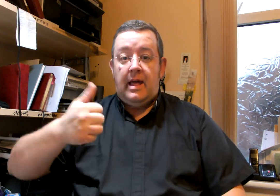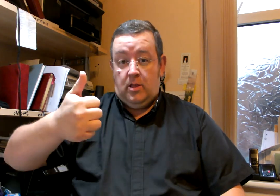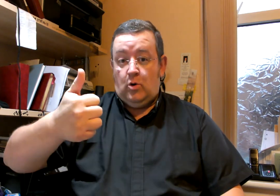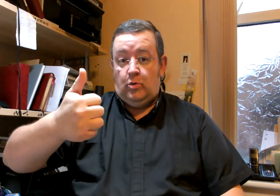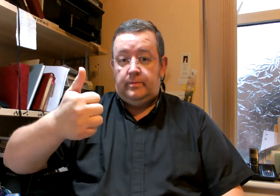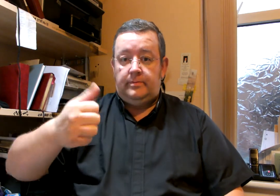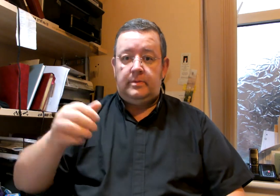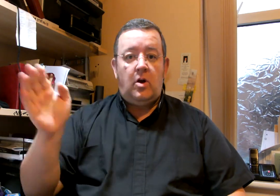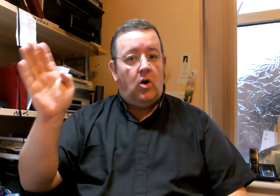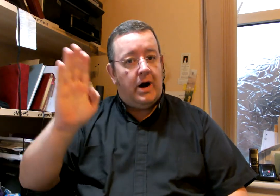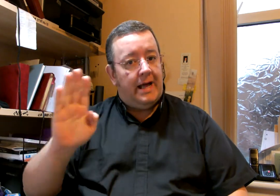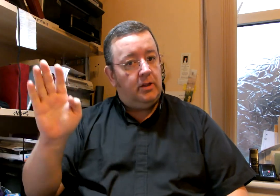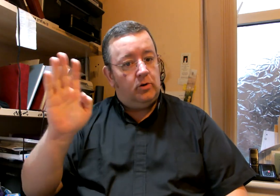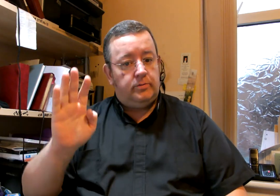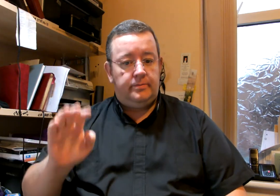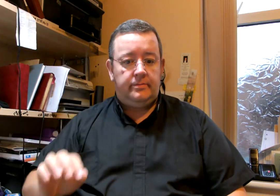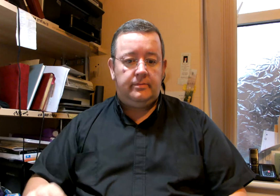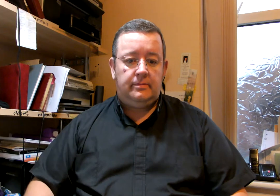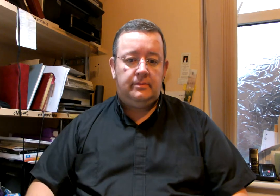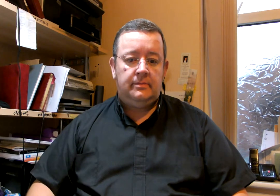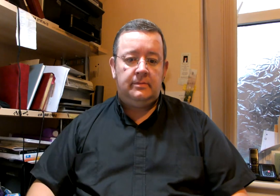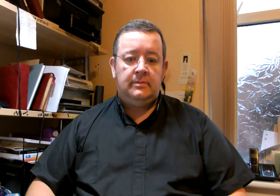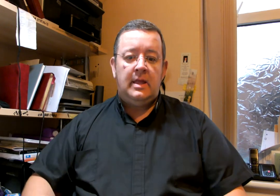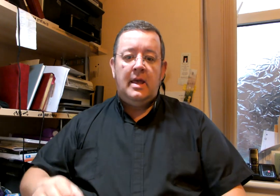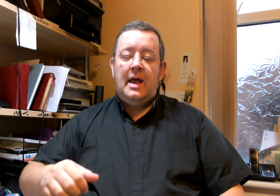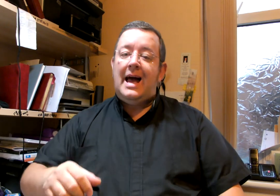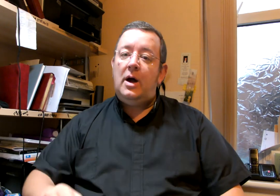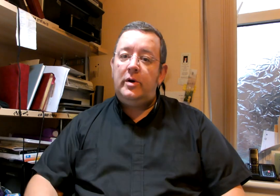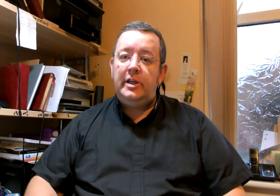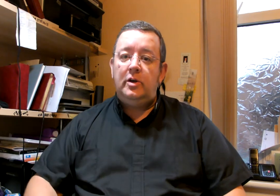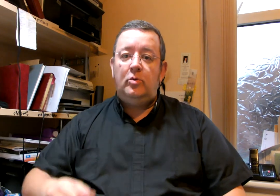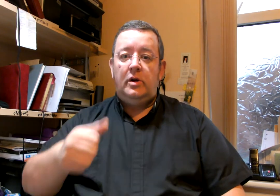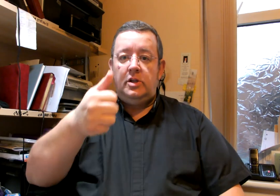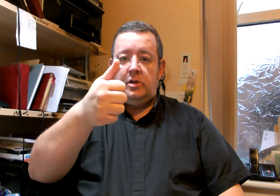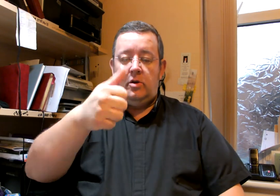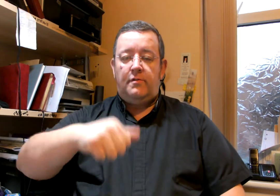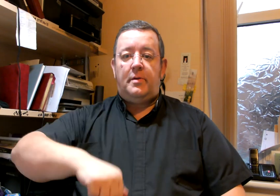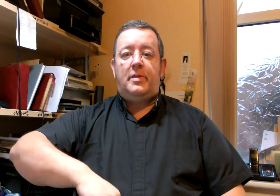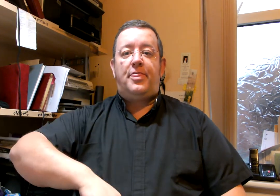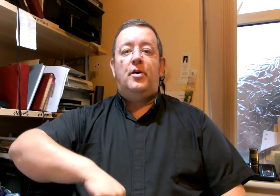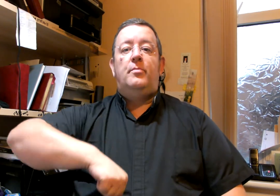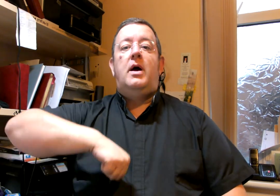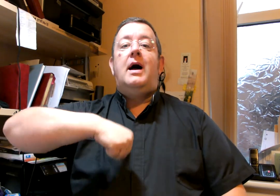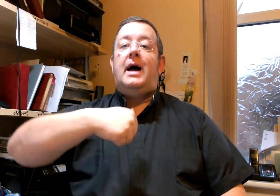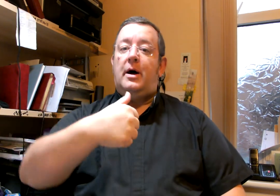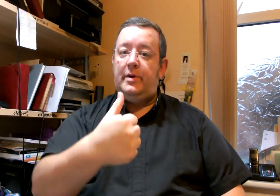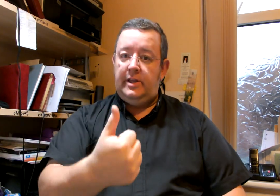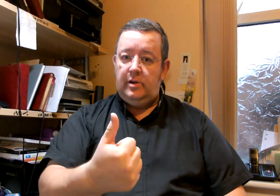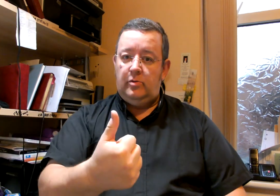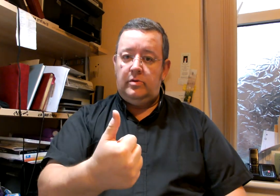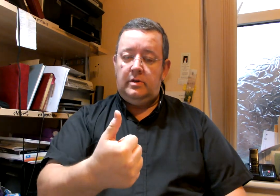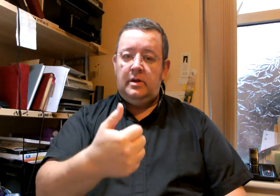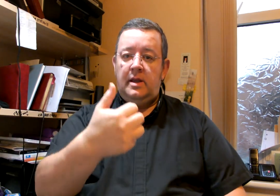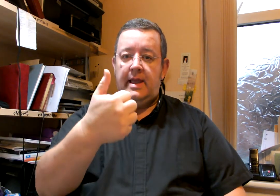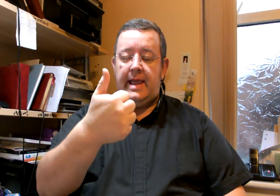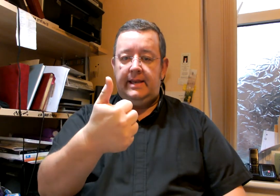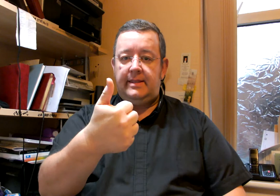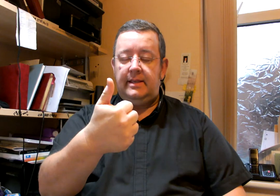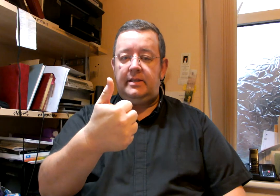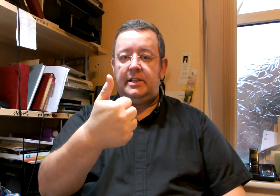hello or hello how are you from the thumb how are you anything that is